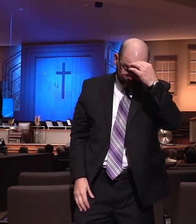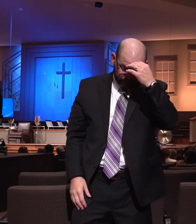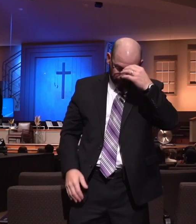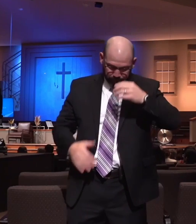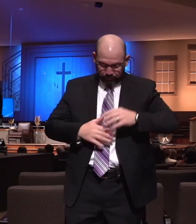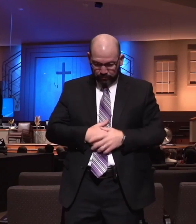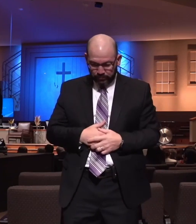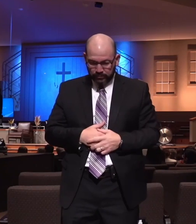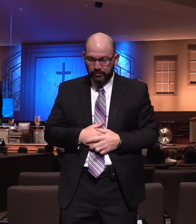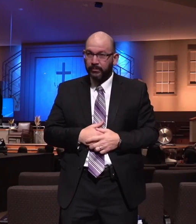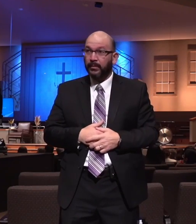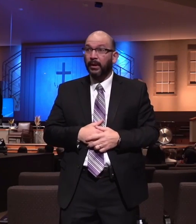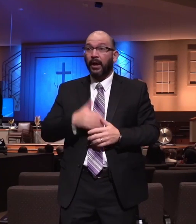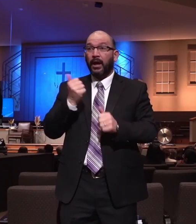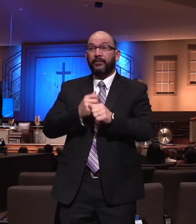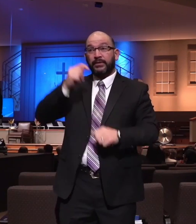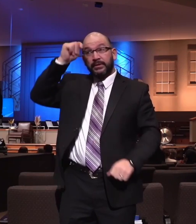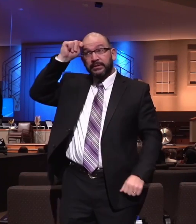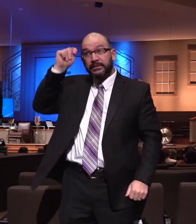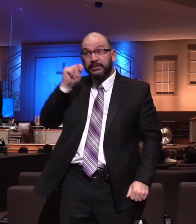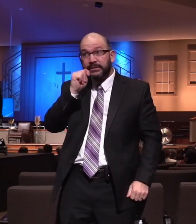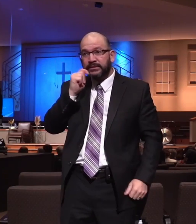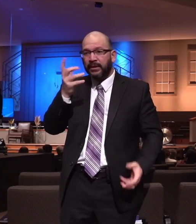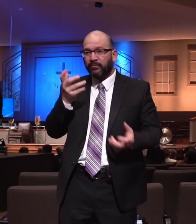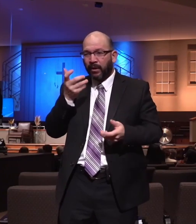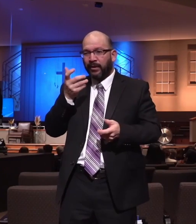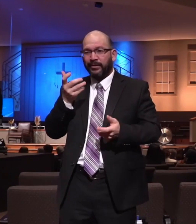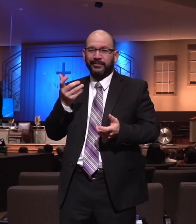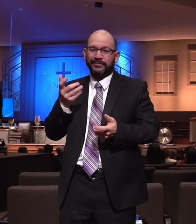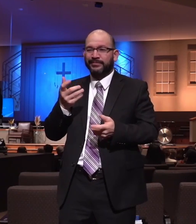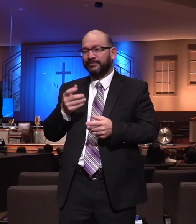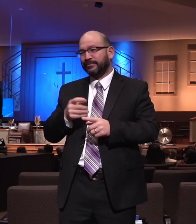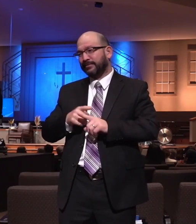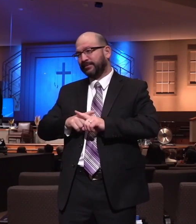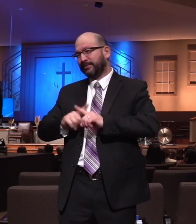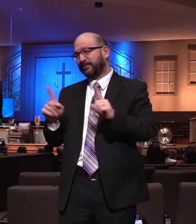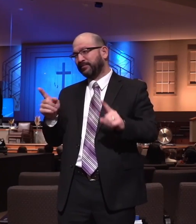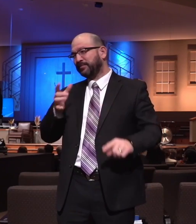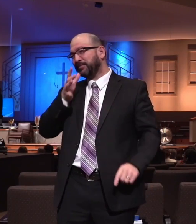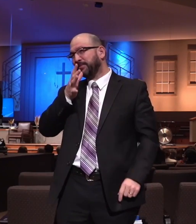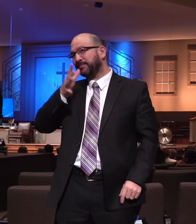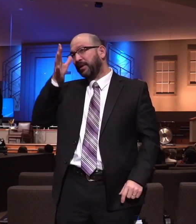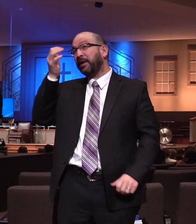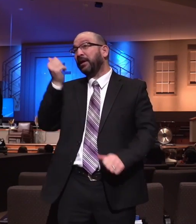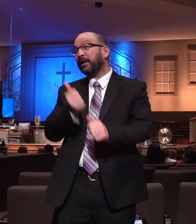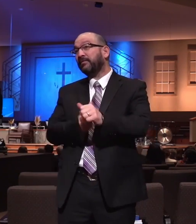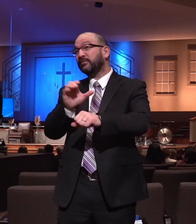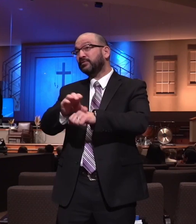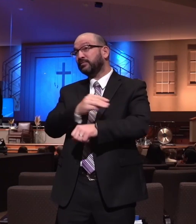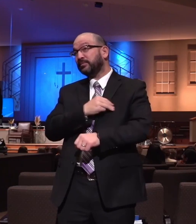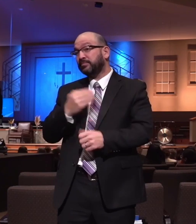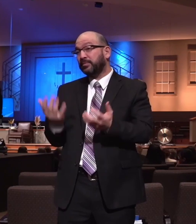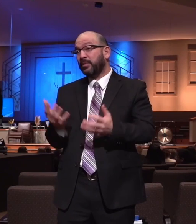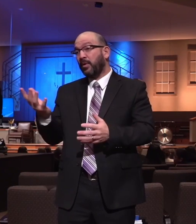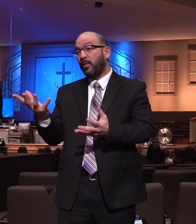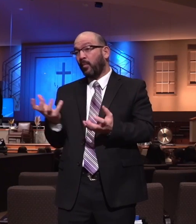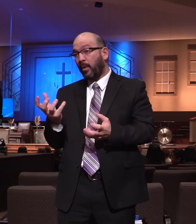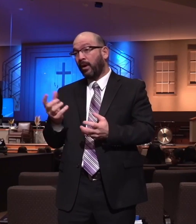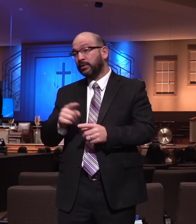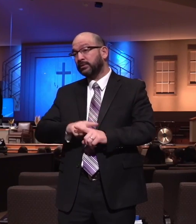Every teenager sometimes wants a different parent. And every church member sometimes wants a different route. But I'm here